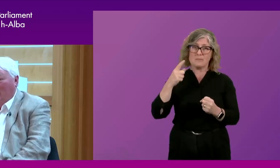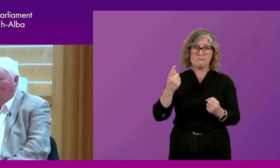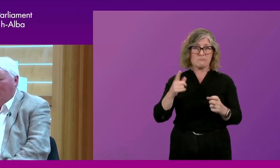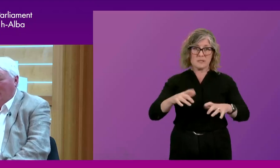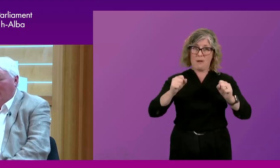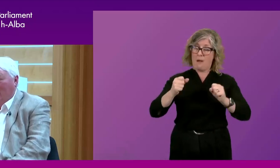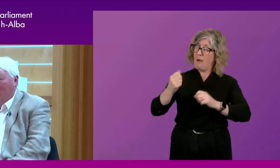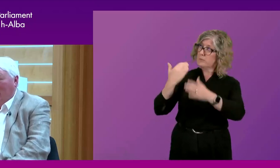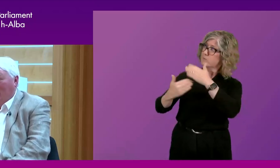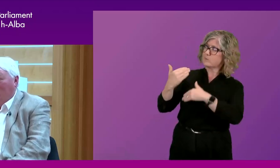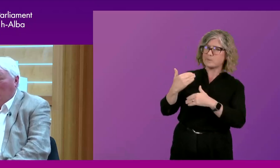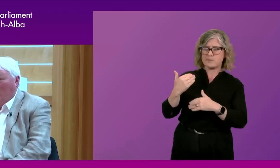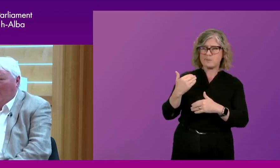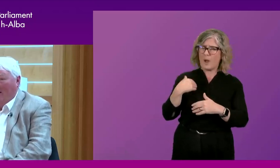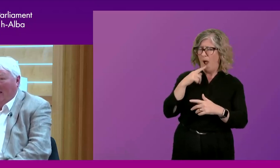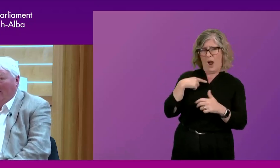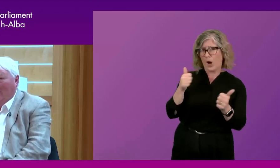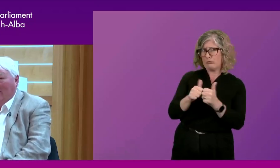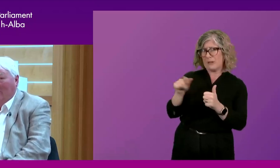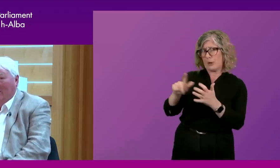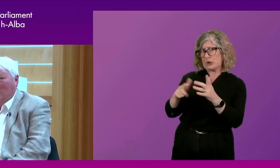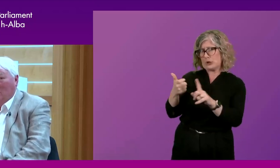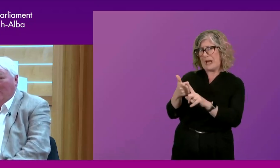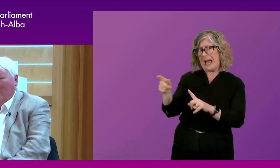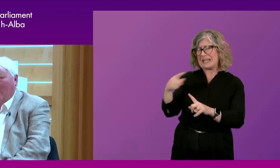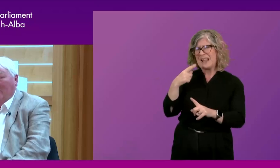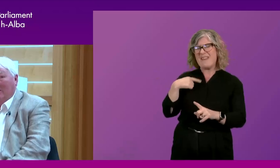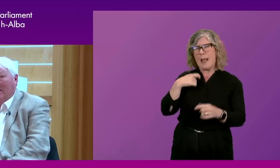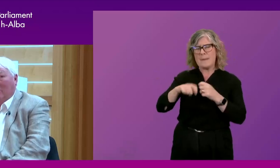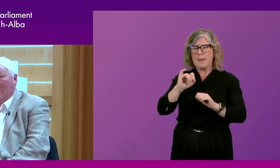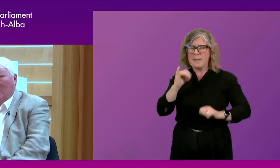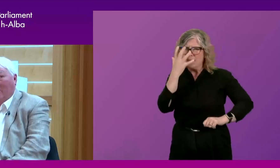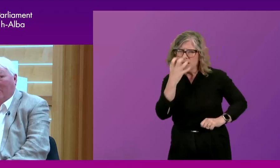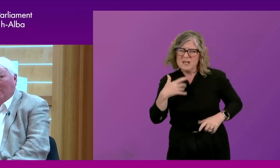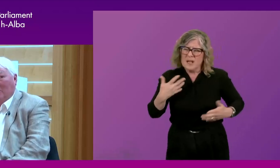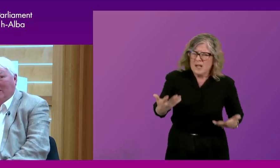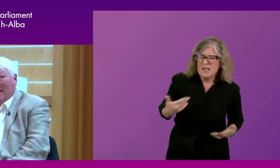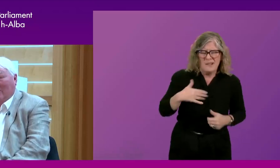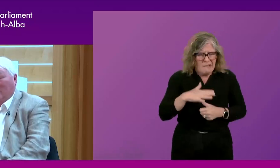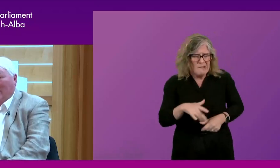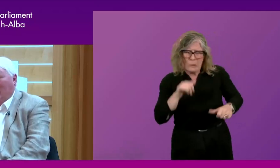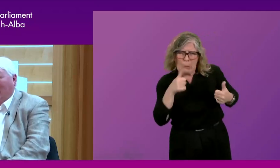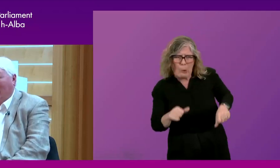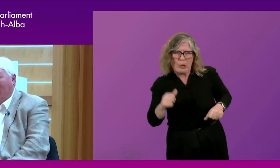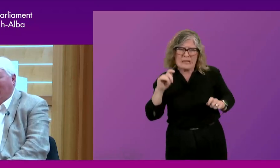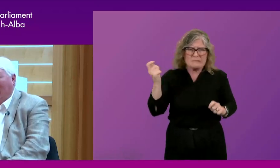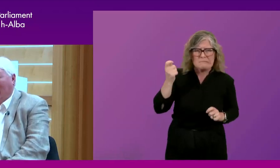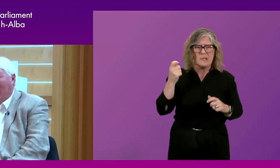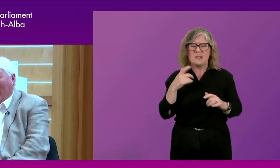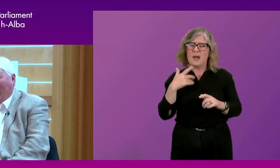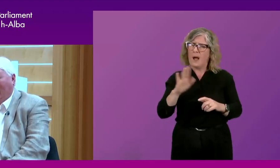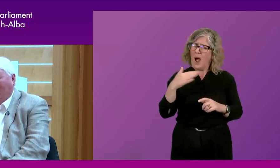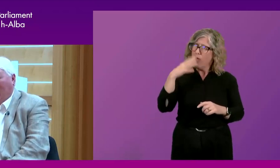to endorse Jack on this one. We are getting a little bit too gloomy. I remember, in particular, one bill was the Adults Within Capacity